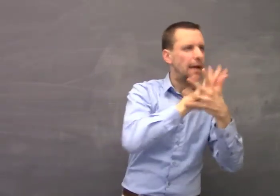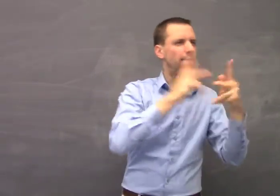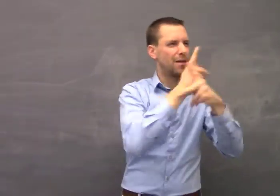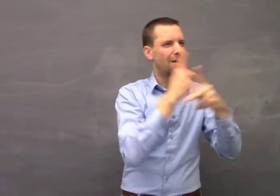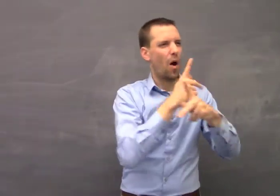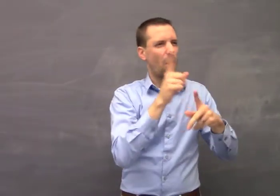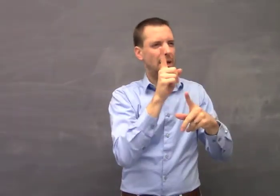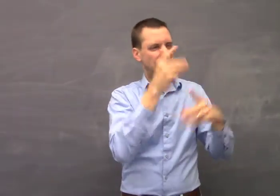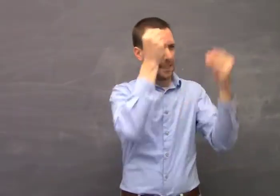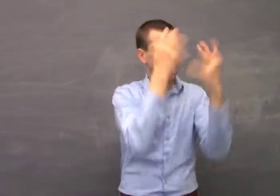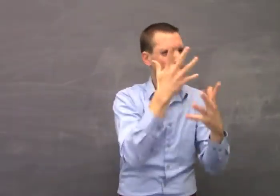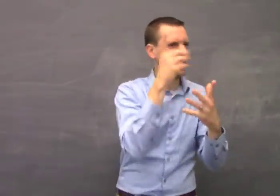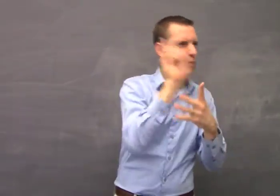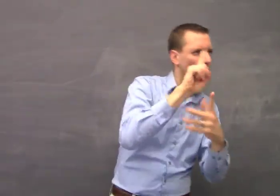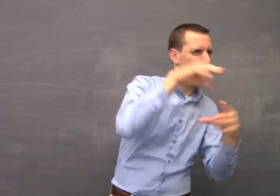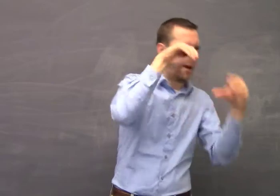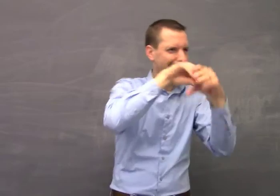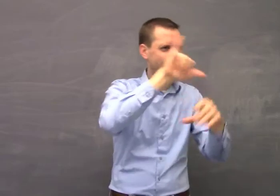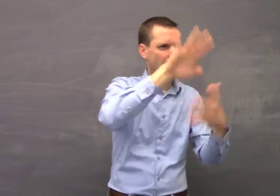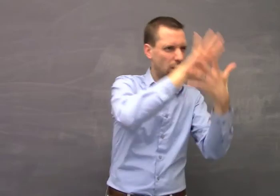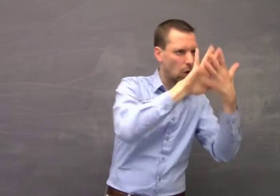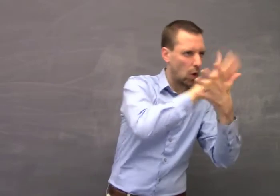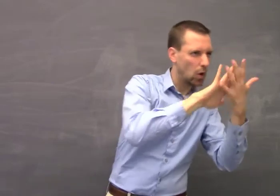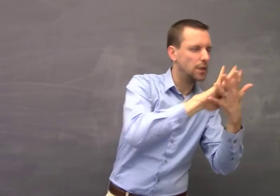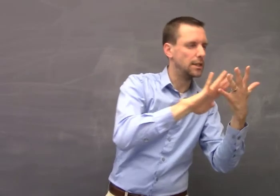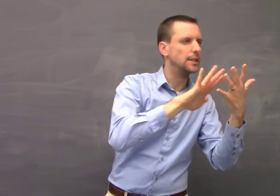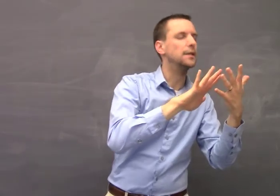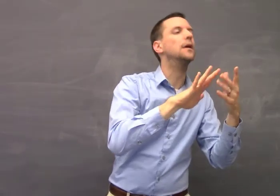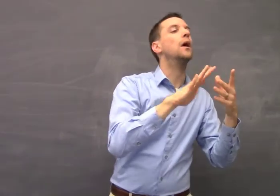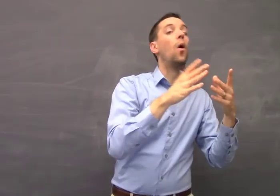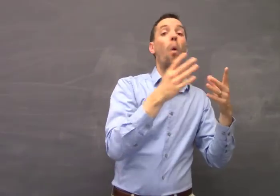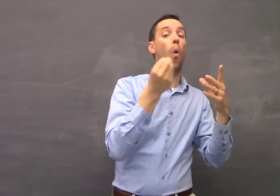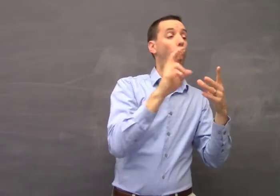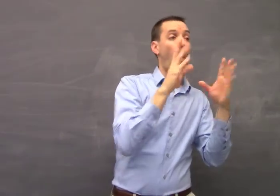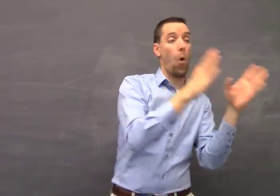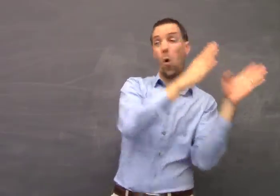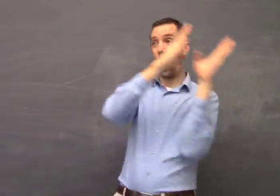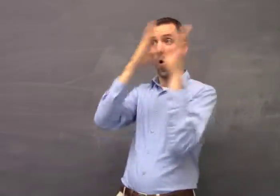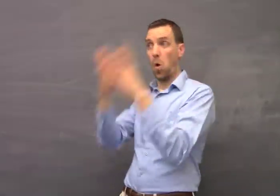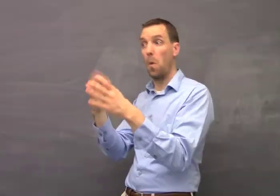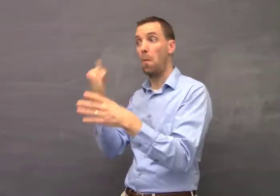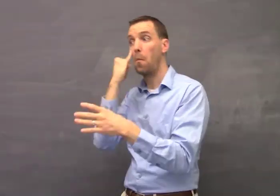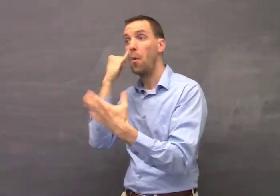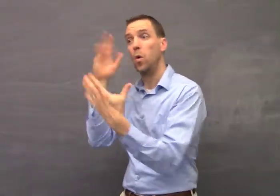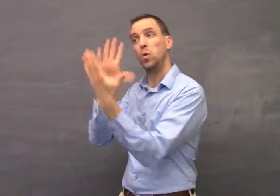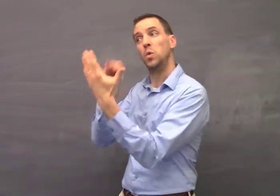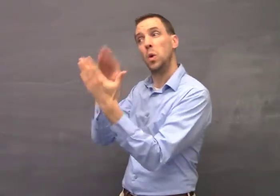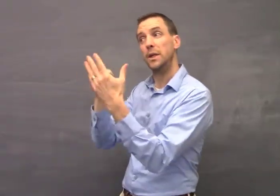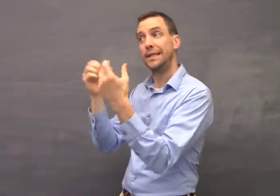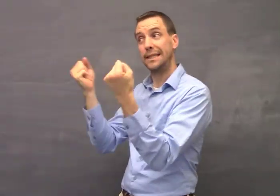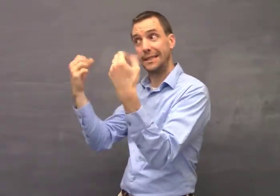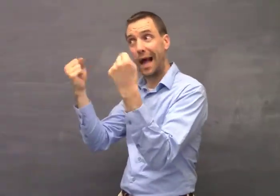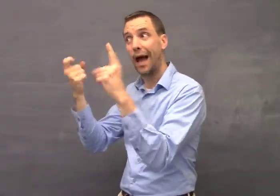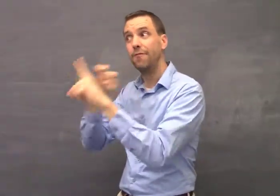child has to sort through to figure out where the information is in that noisy signal. Or, for another example, consider